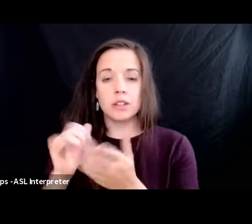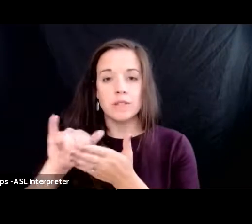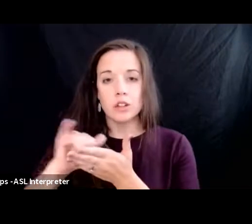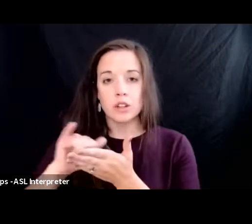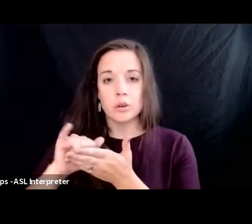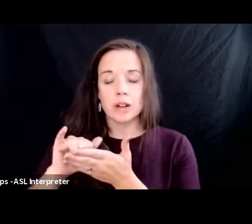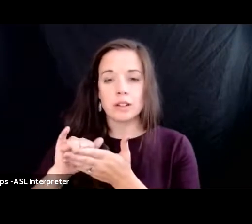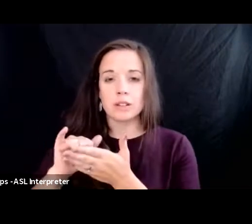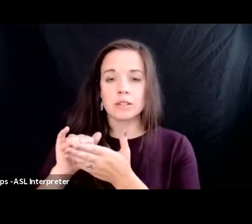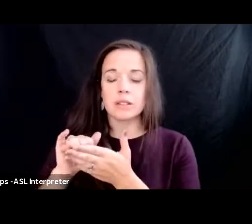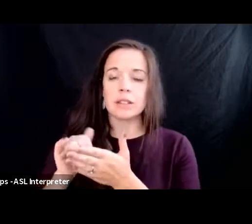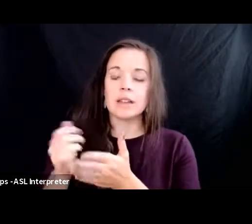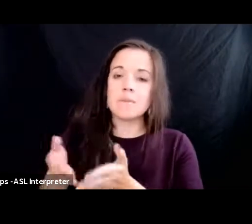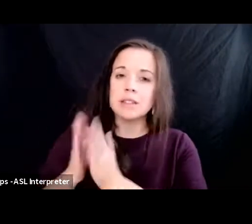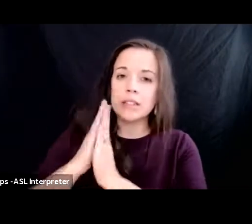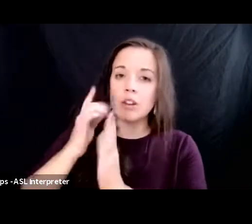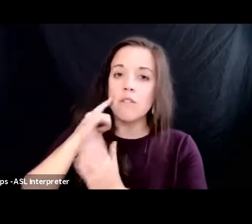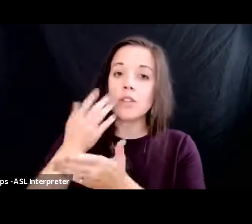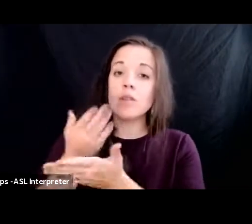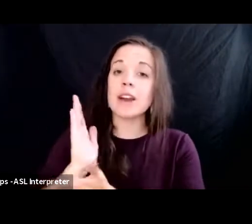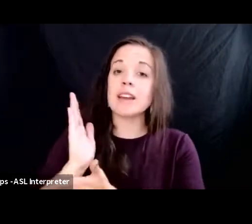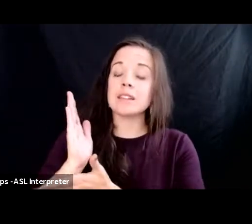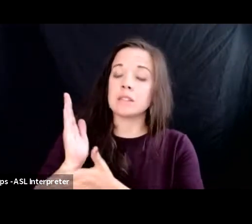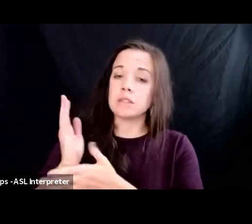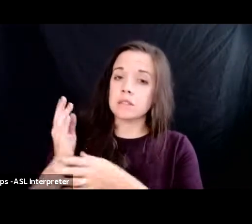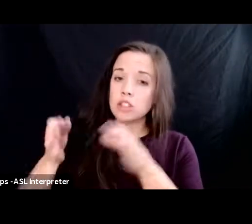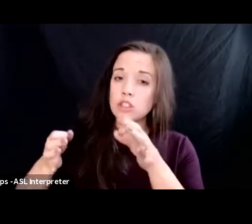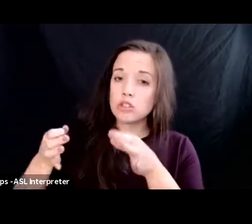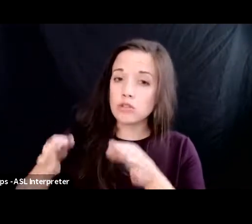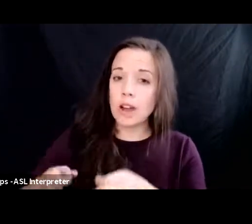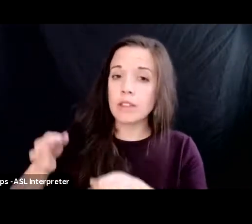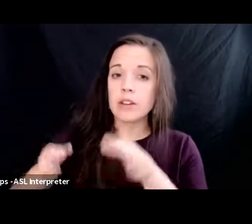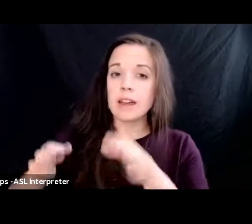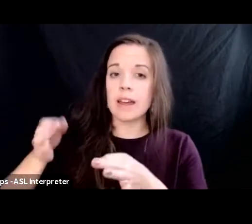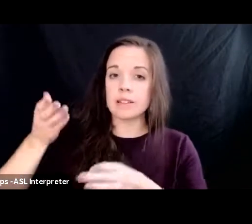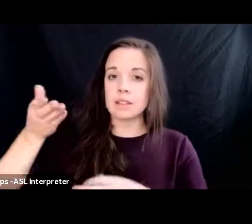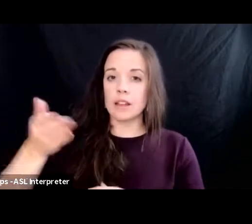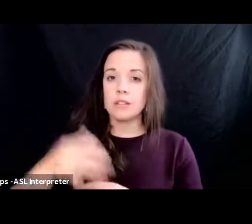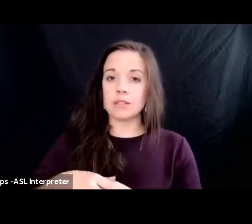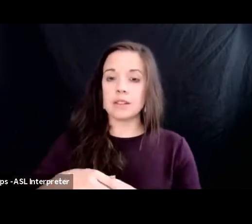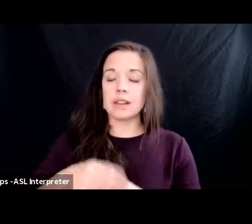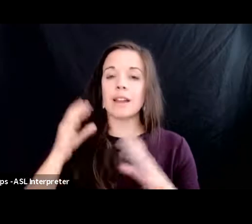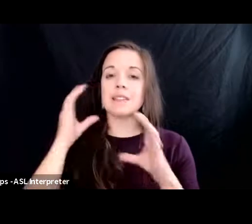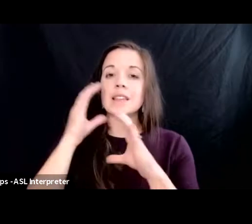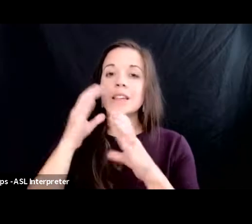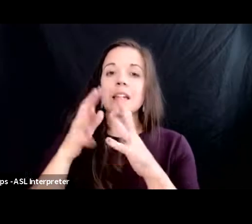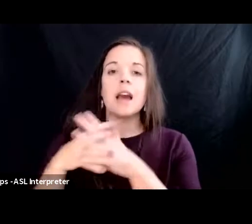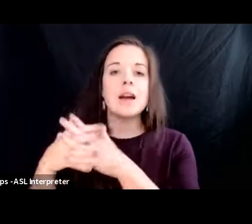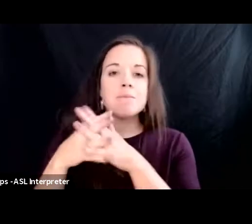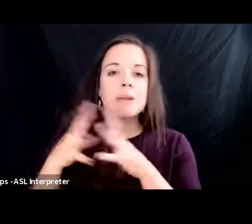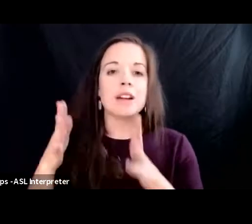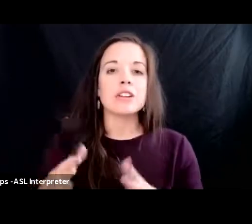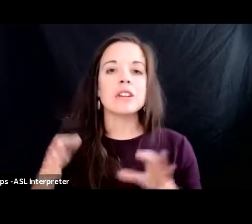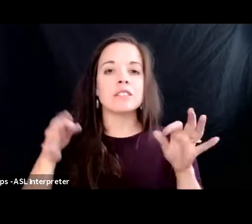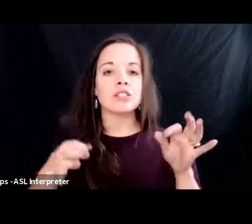right to try their case there and seeking american justice they were denied